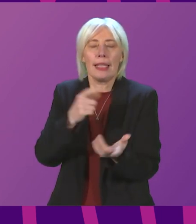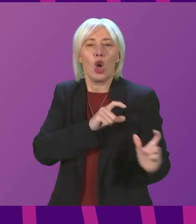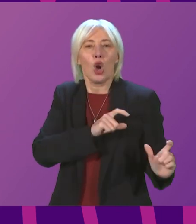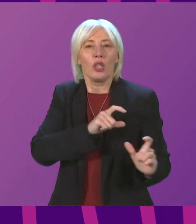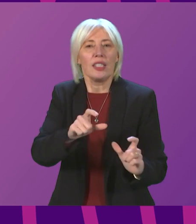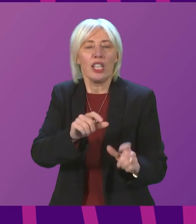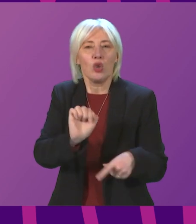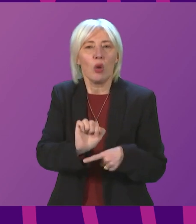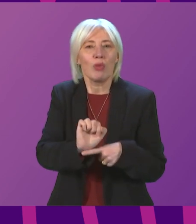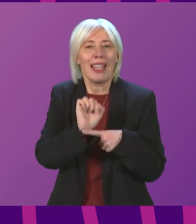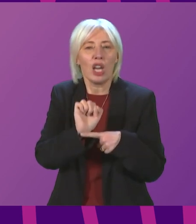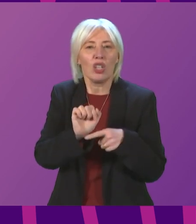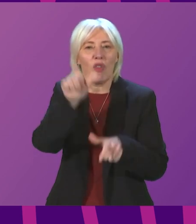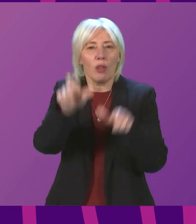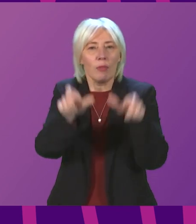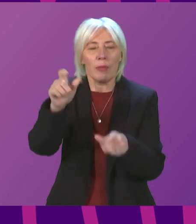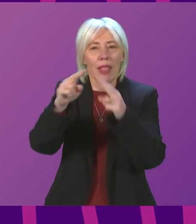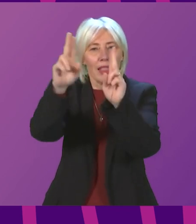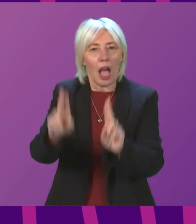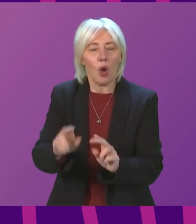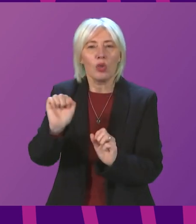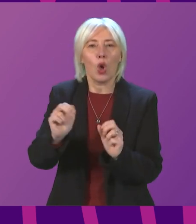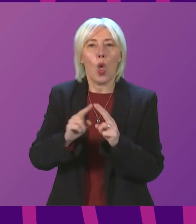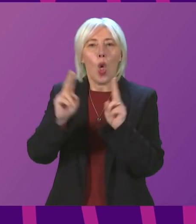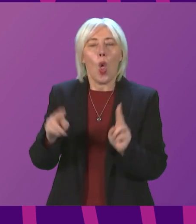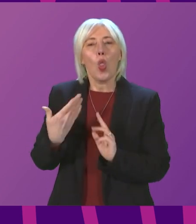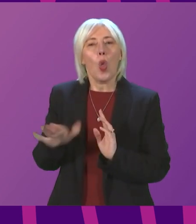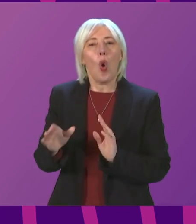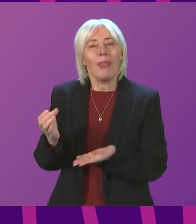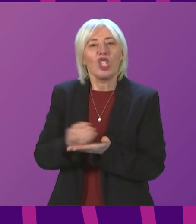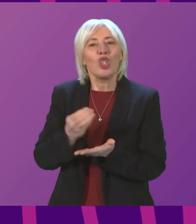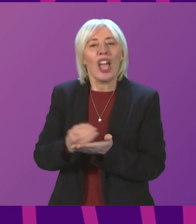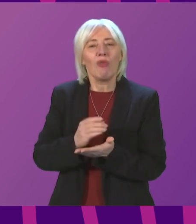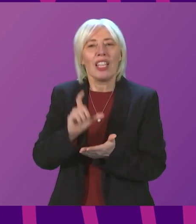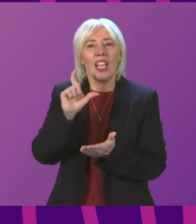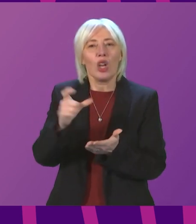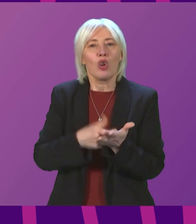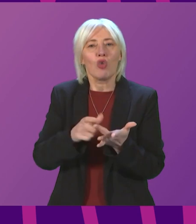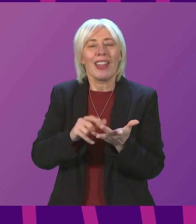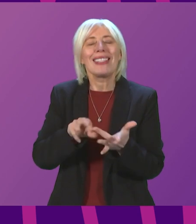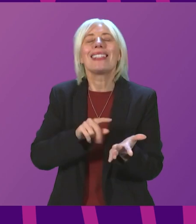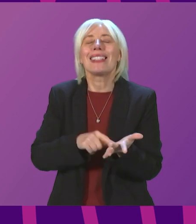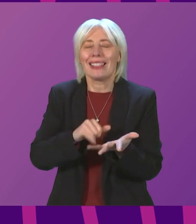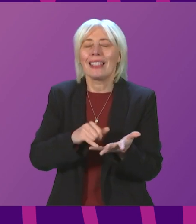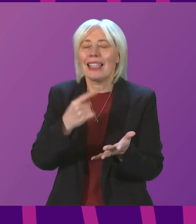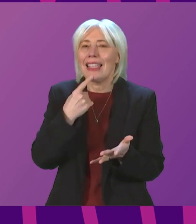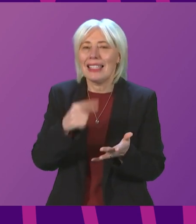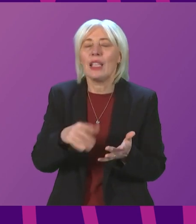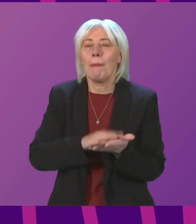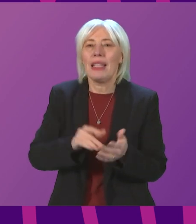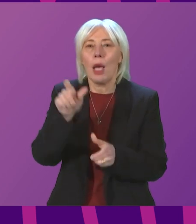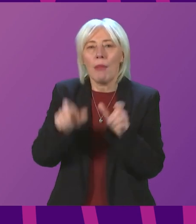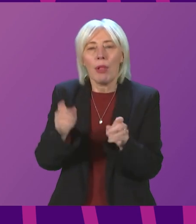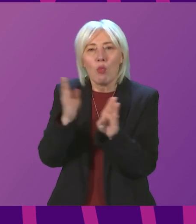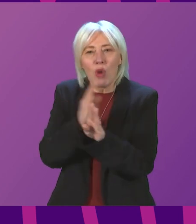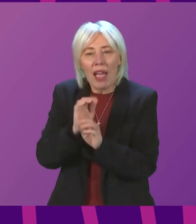protection to tenants. Here's what the homeless charity crisis said about this in the consultation. These protections can give private tenants